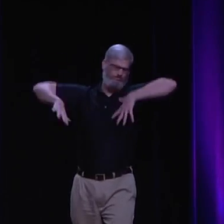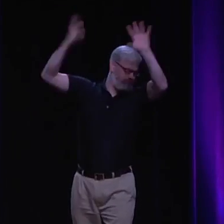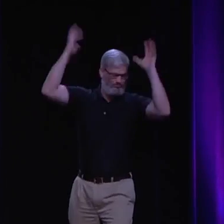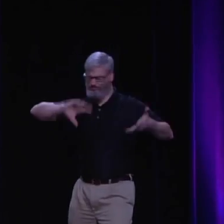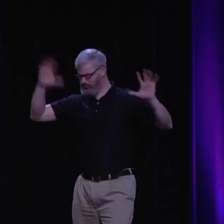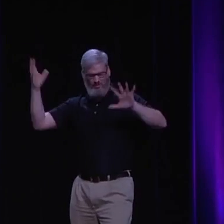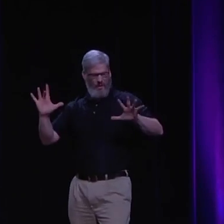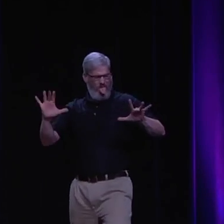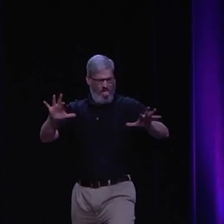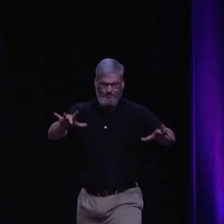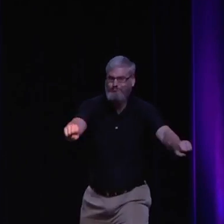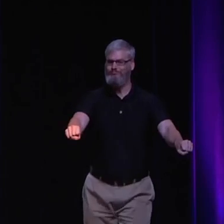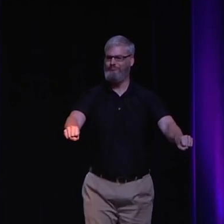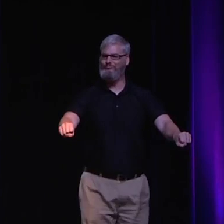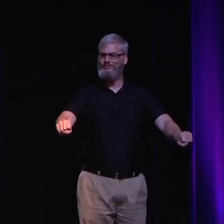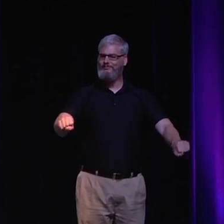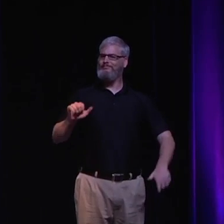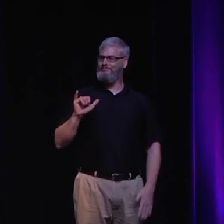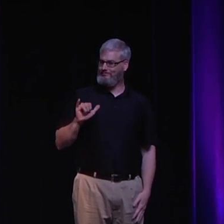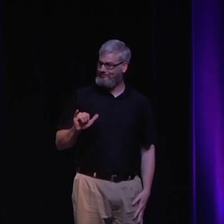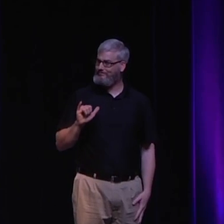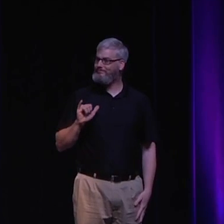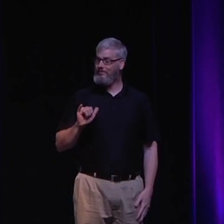So Christians took over, they gained power.